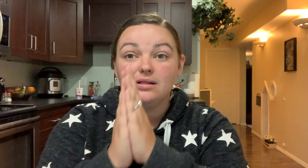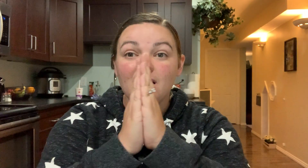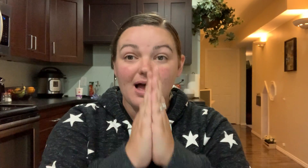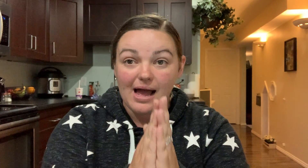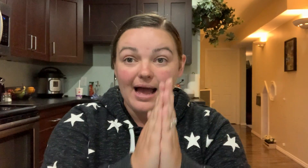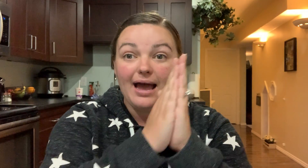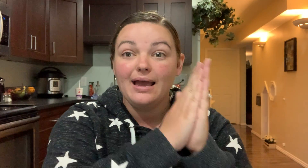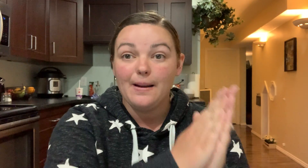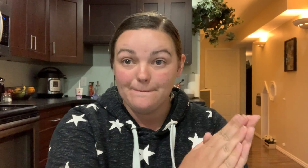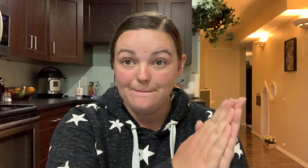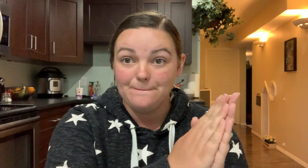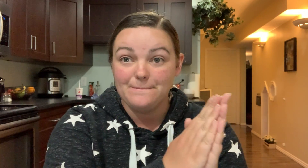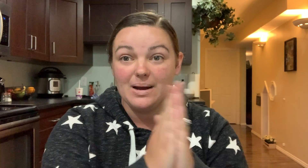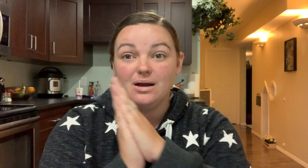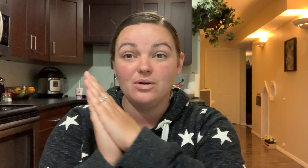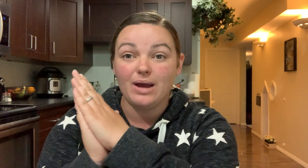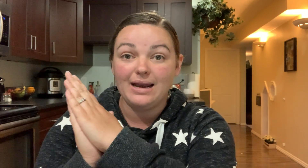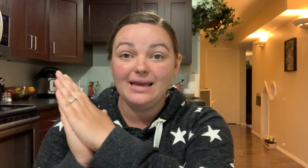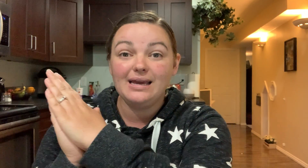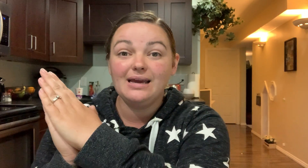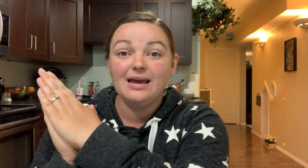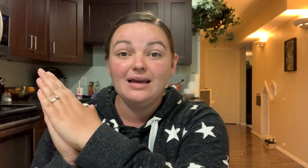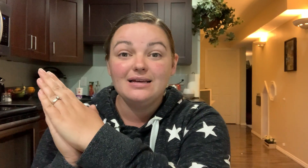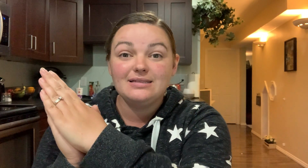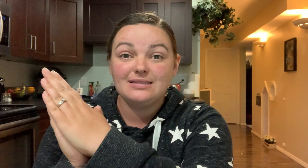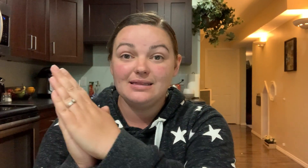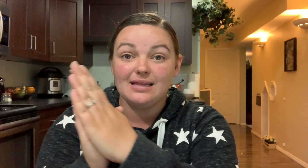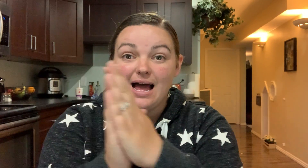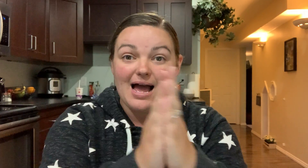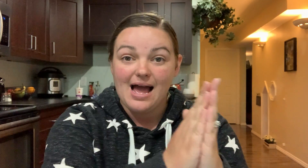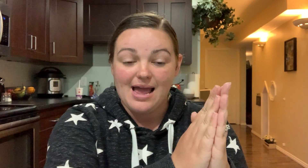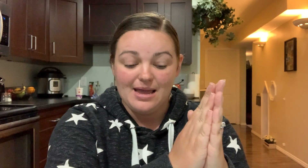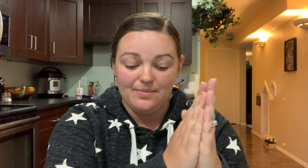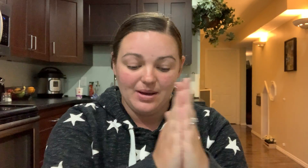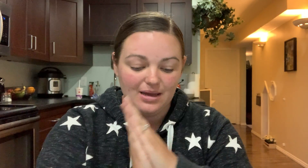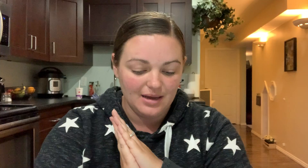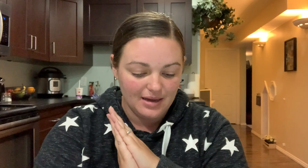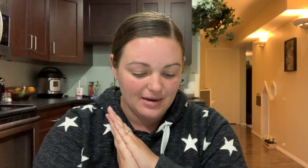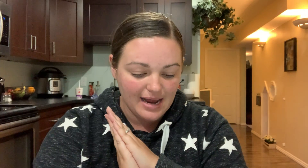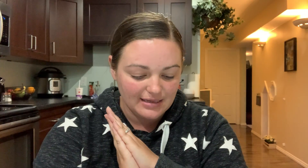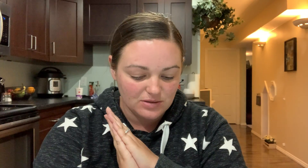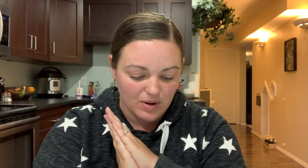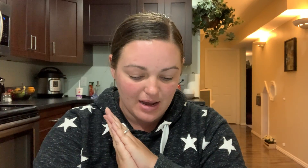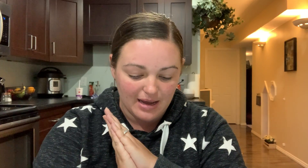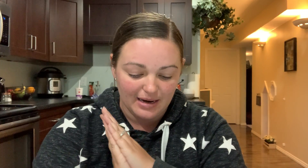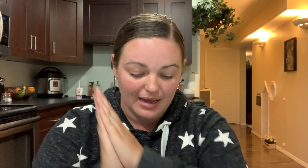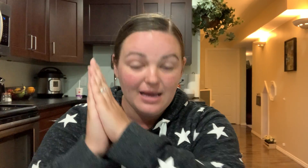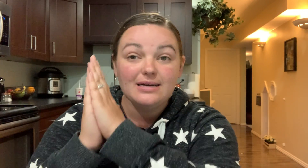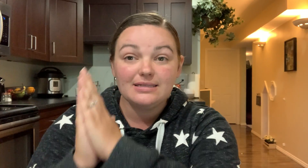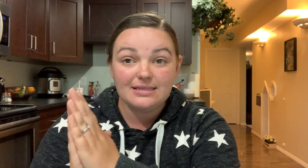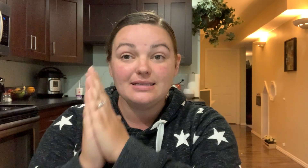I mmm ready slime next one one